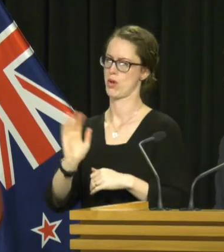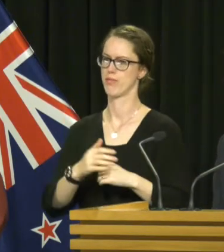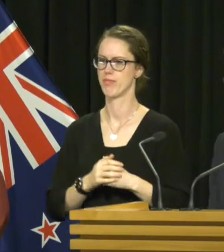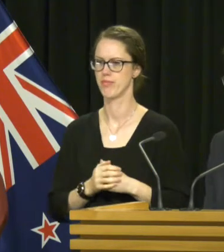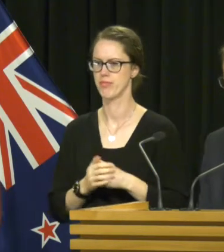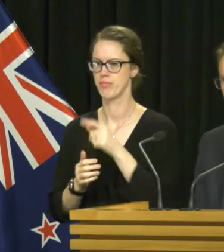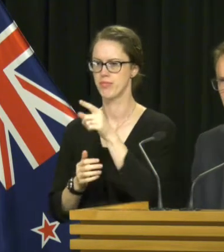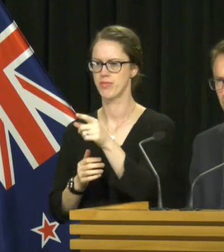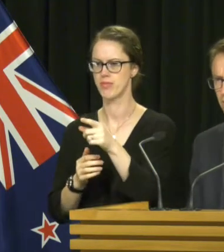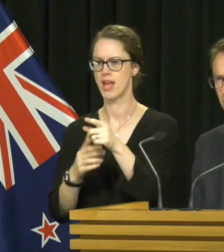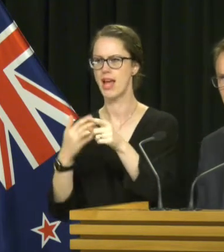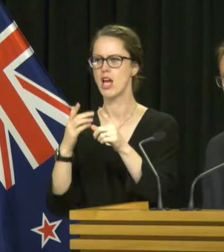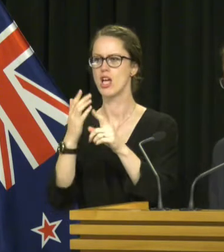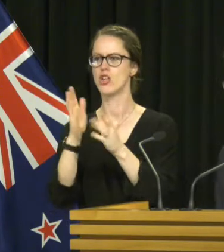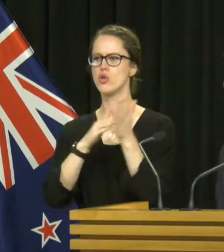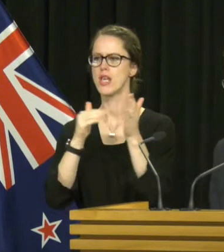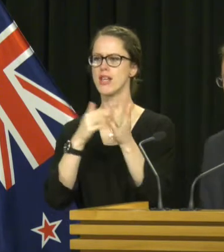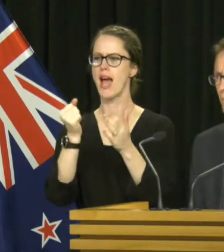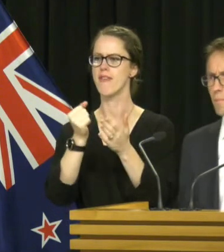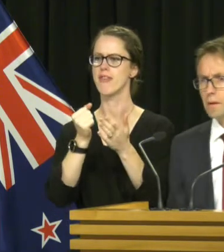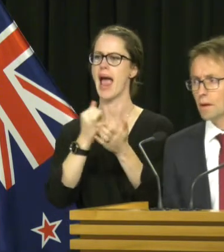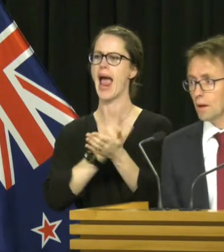know the anti-vaxx GPs in New Zealand?